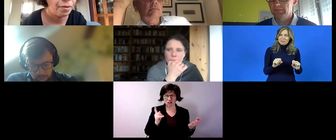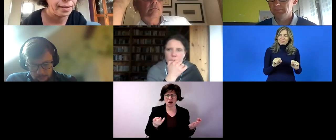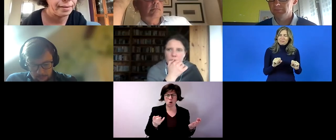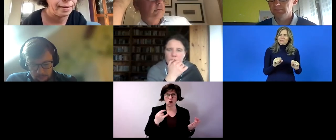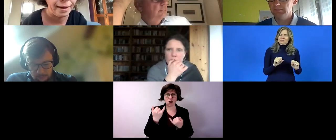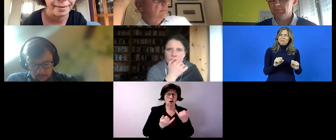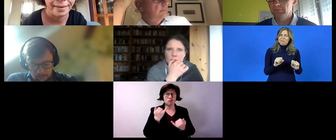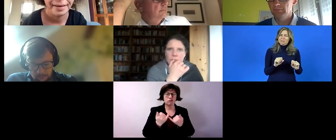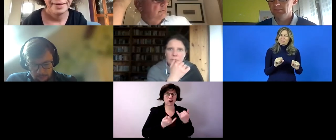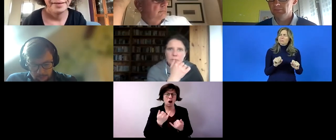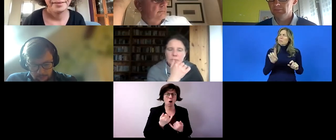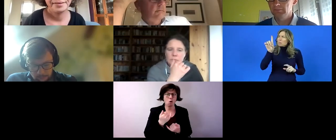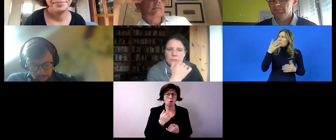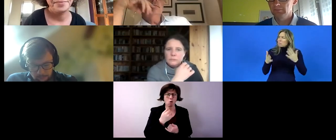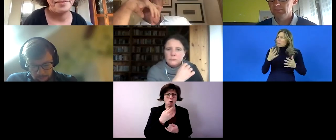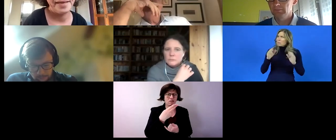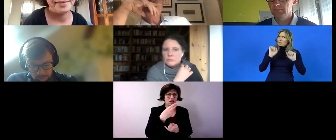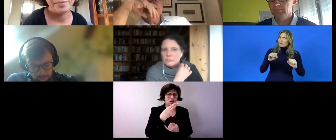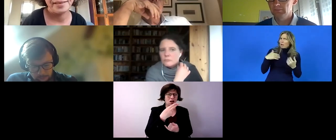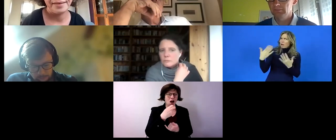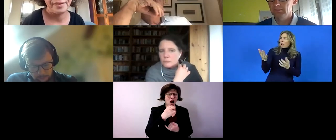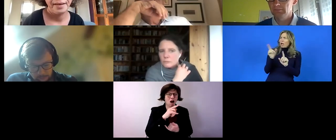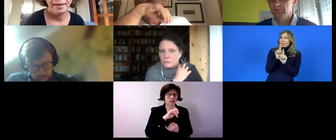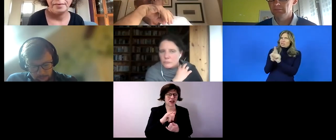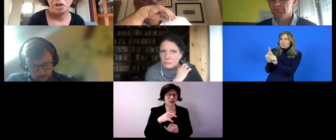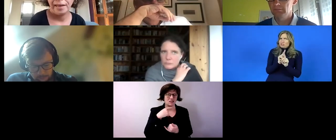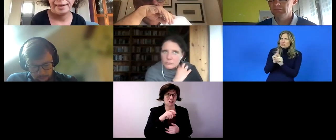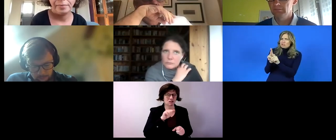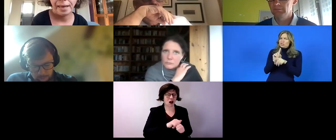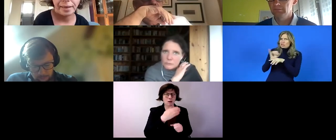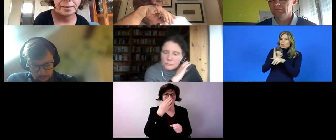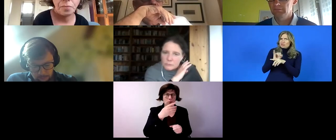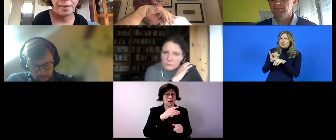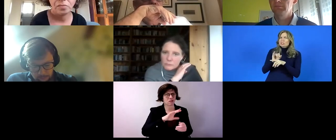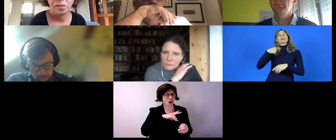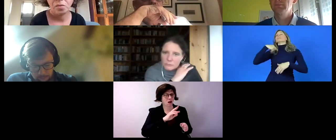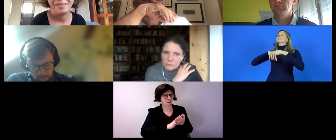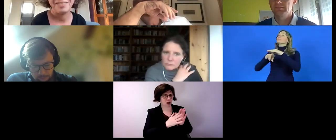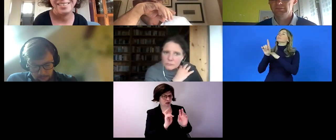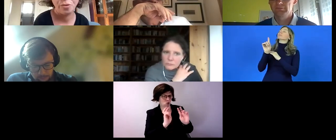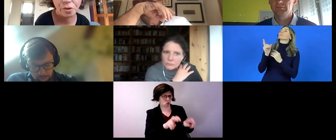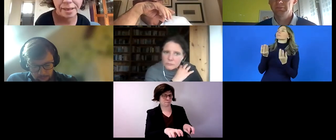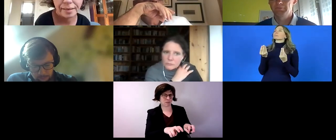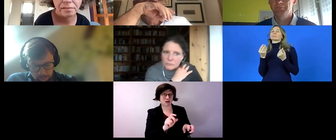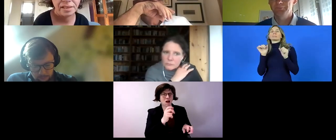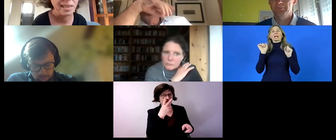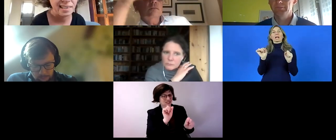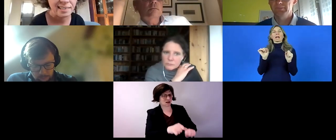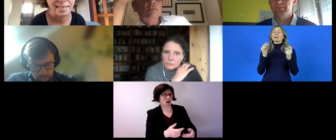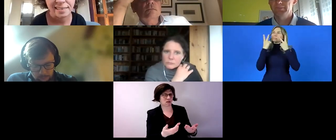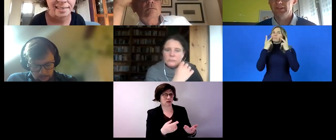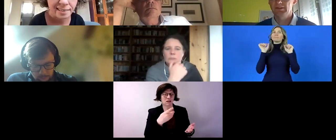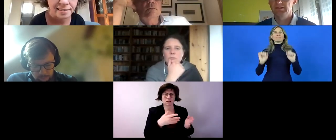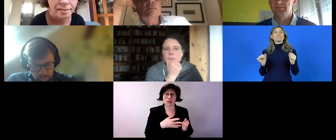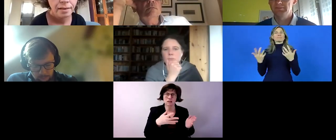internships for example to those people to find out for themselves and i think that miss hartney also